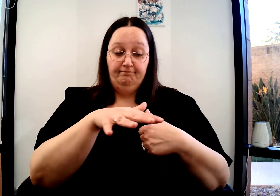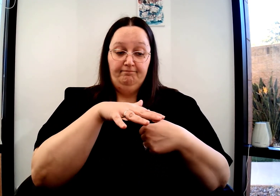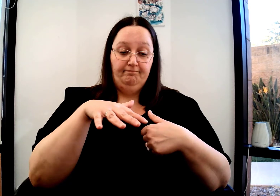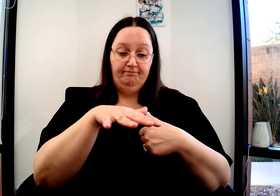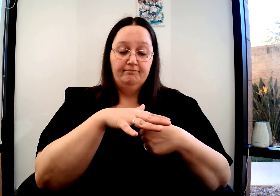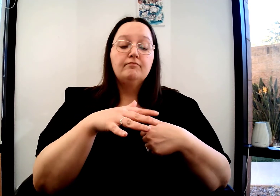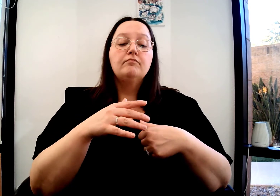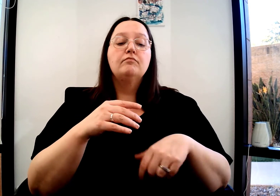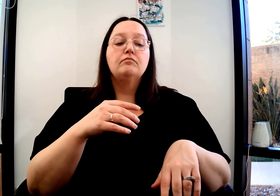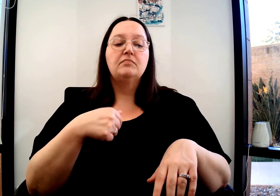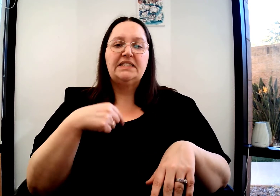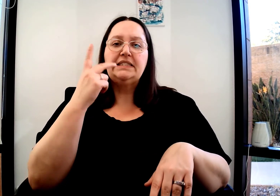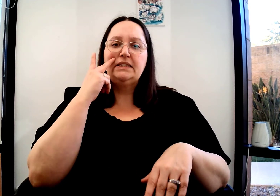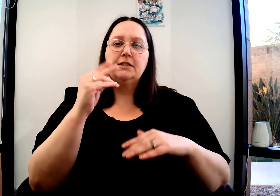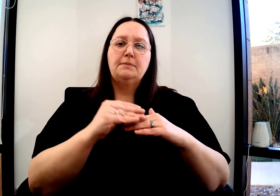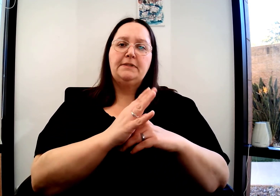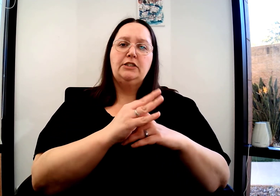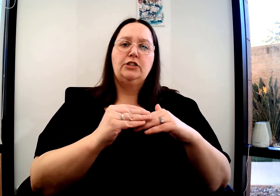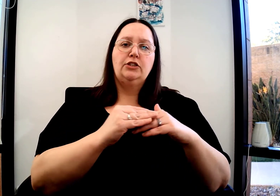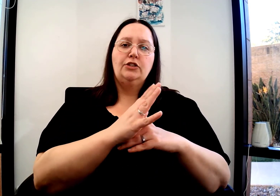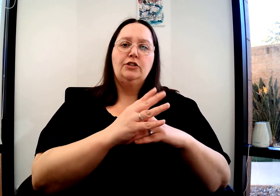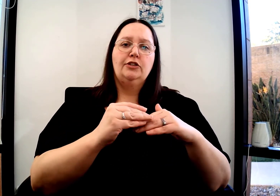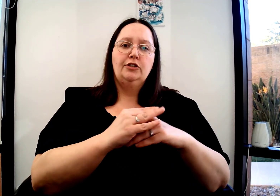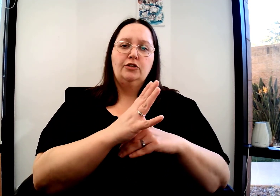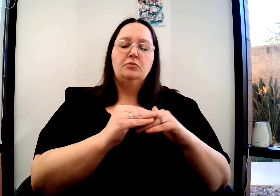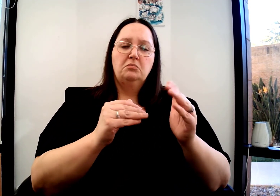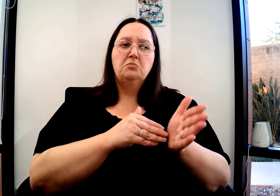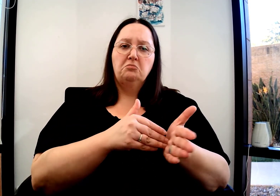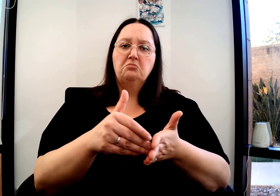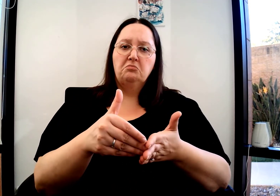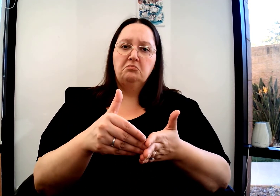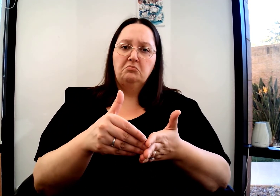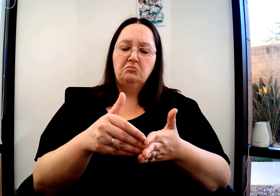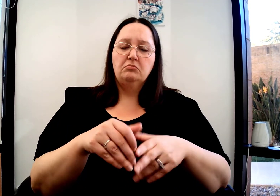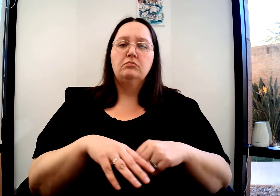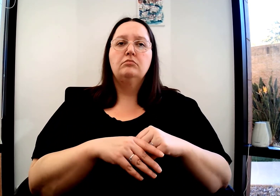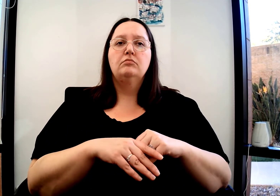here, where I live, we are very near the beach. So I see this sign more often.